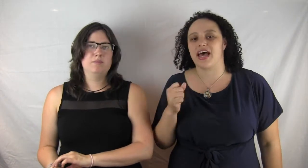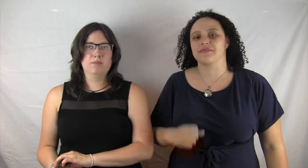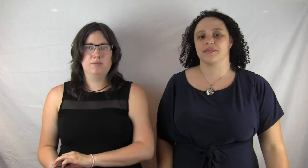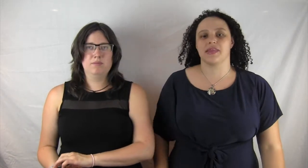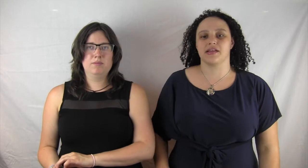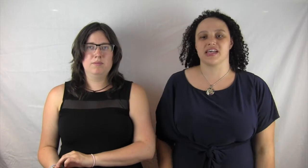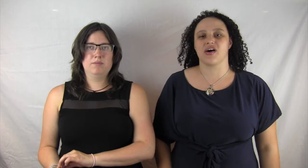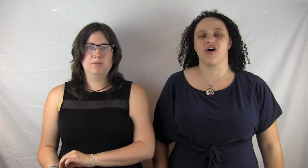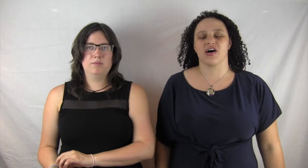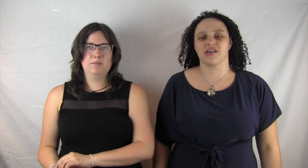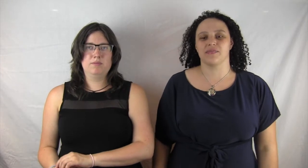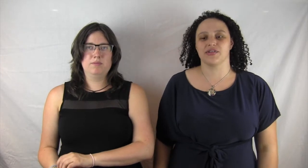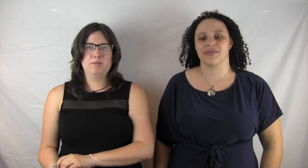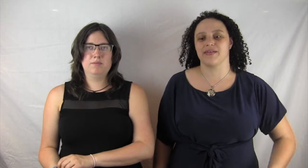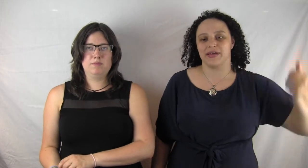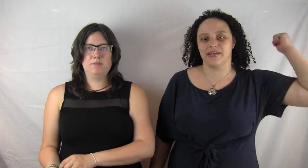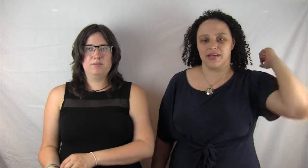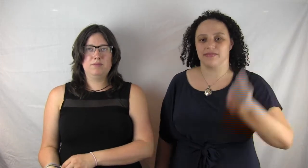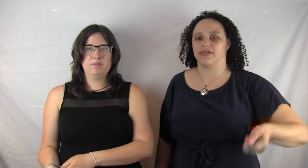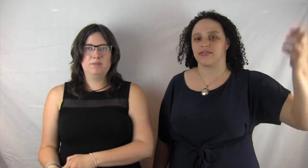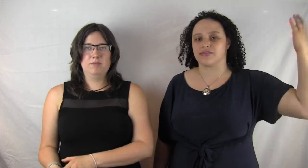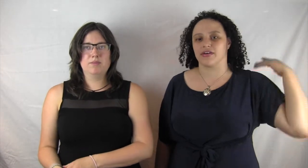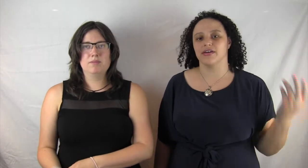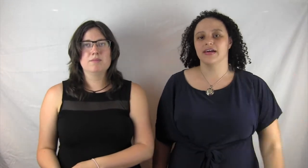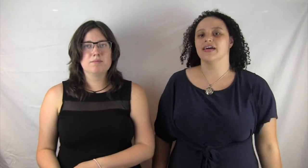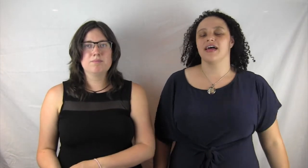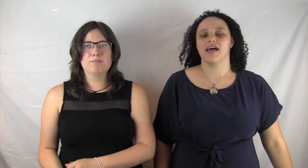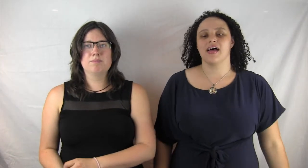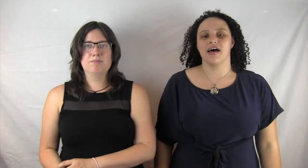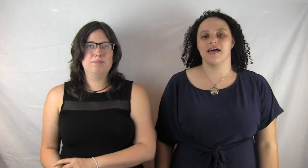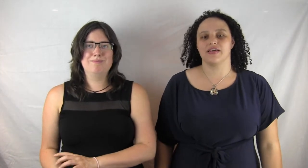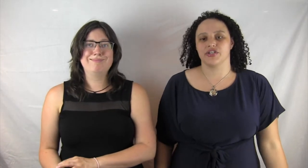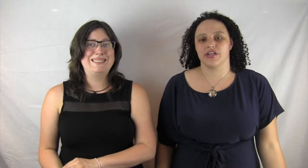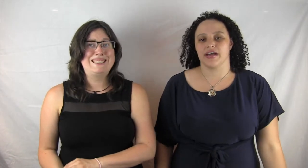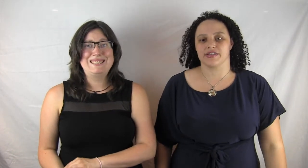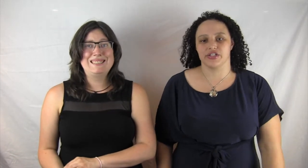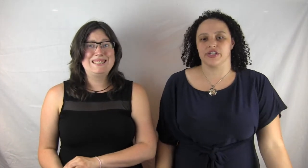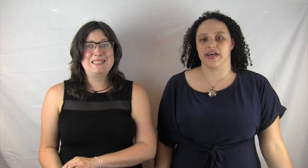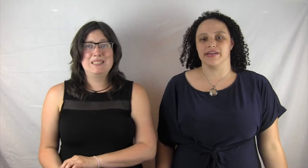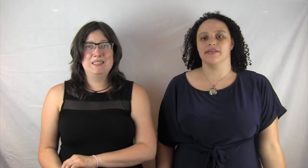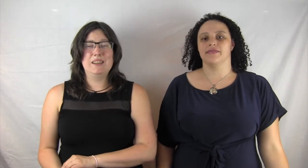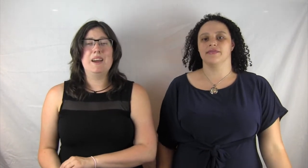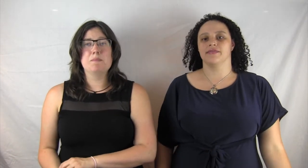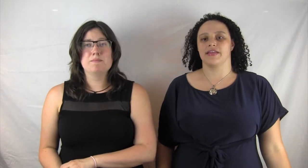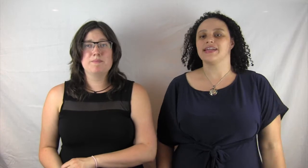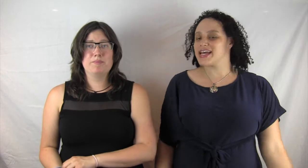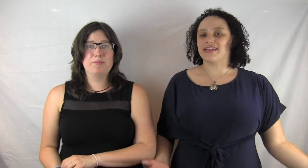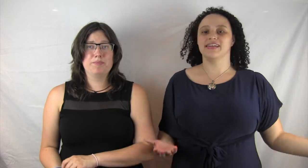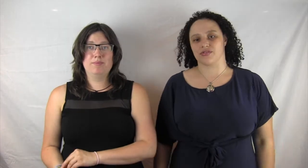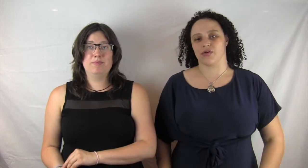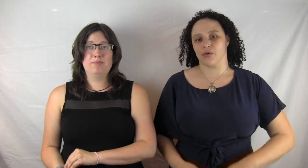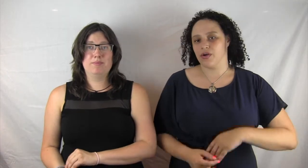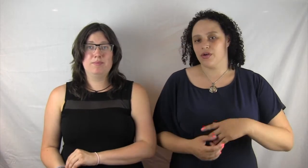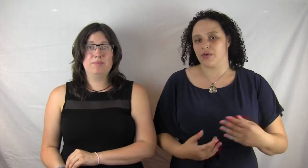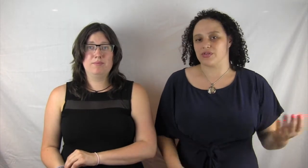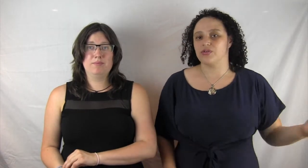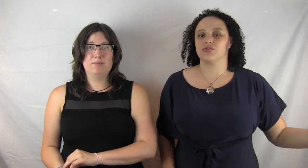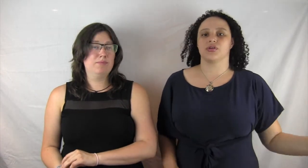stabs him and then he's like, oh, you betrayed me. And he kills her. And then she dies and she's dead. Yeah. And that's it. There's no resolution.